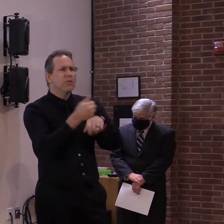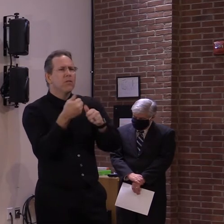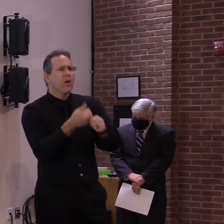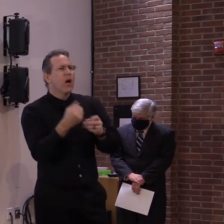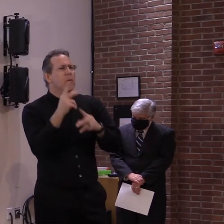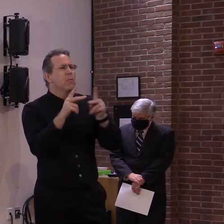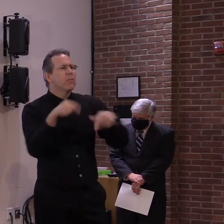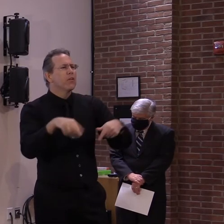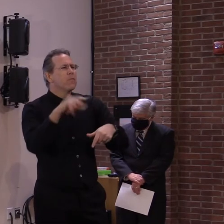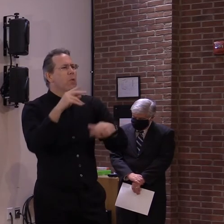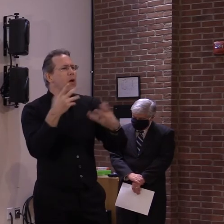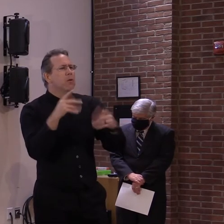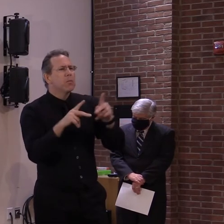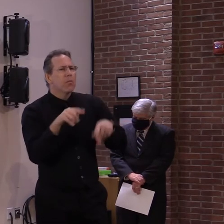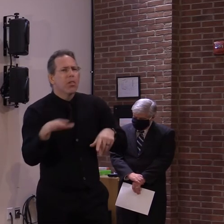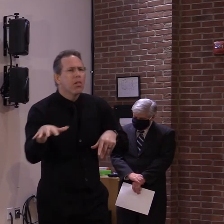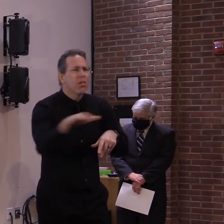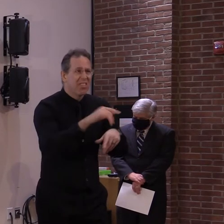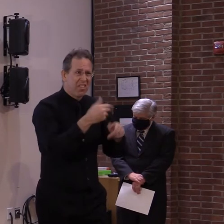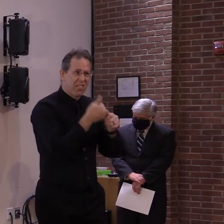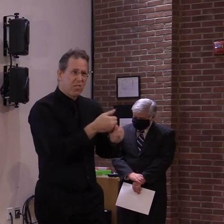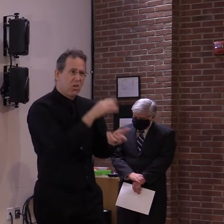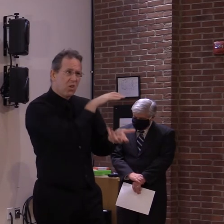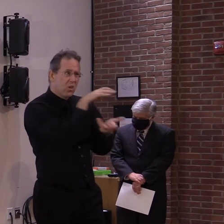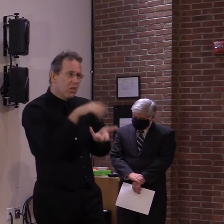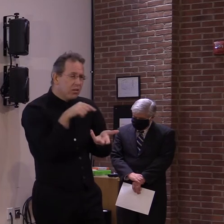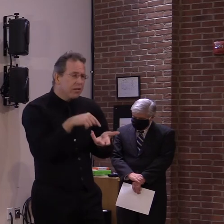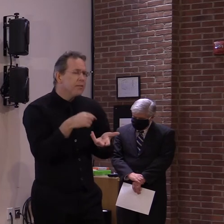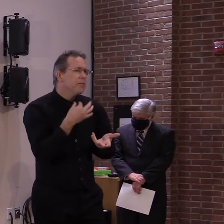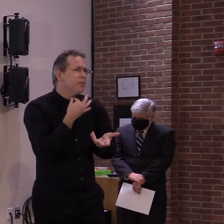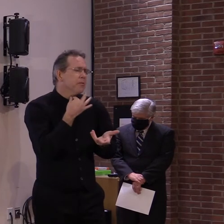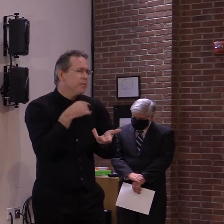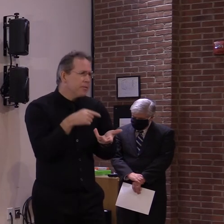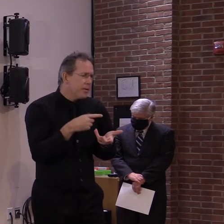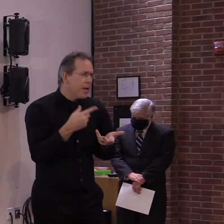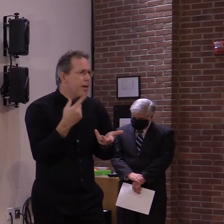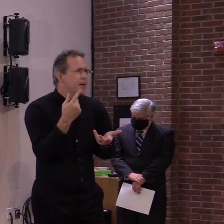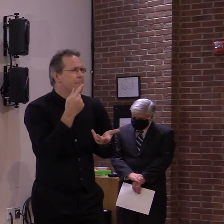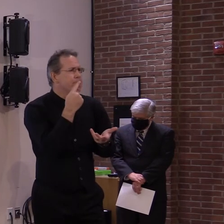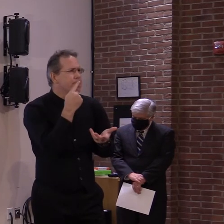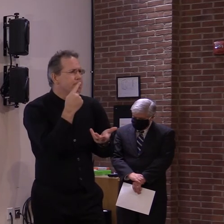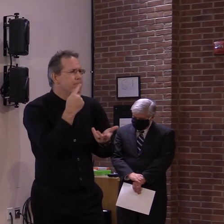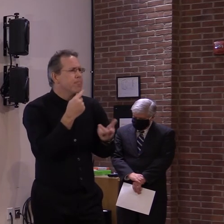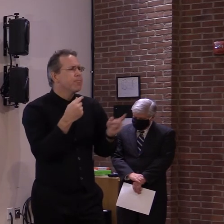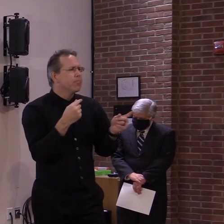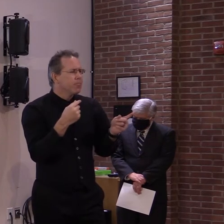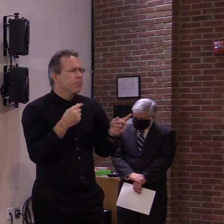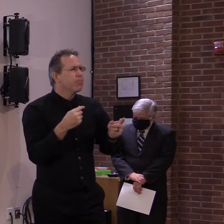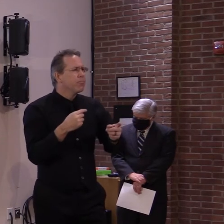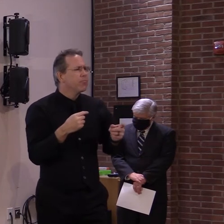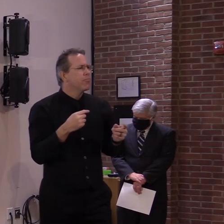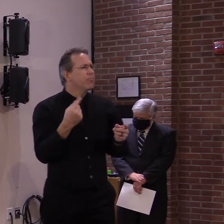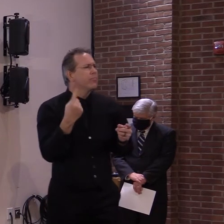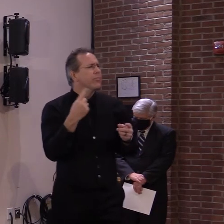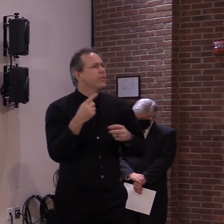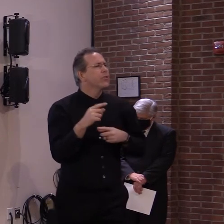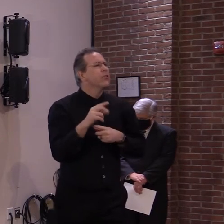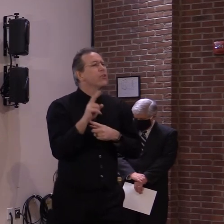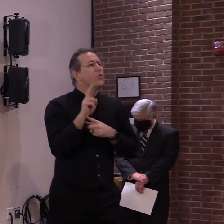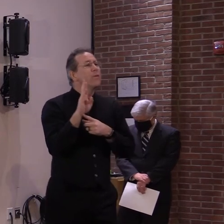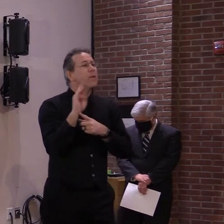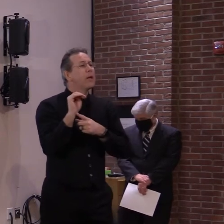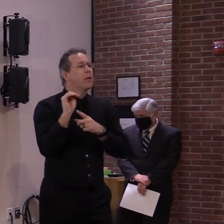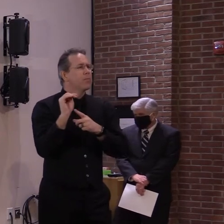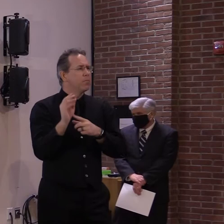One is that, uh, the, the president elect has suggested that we, uh, drop back from, um, two, two shots to one